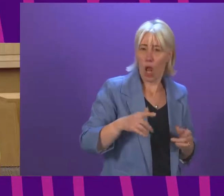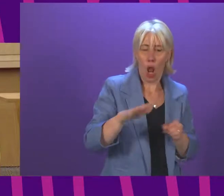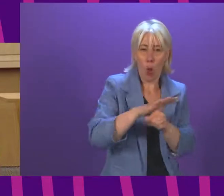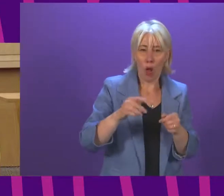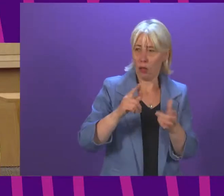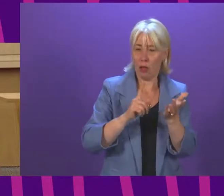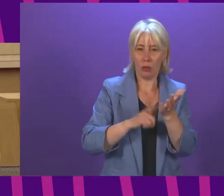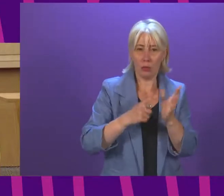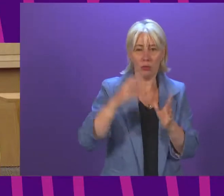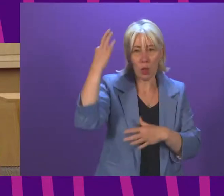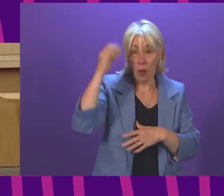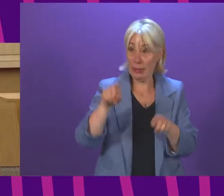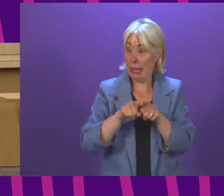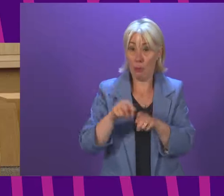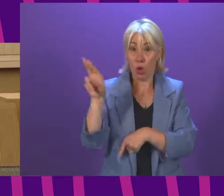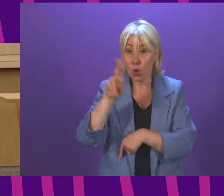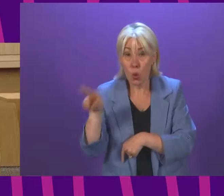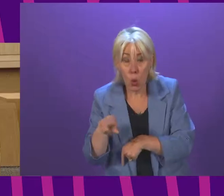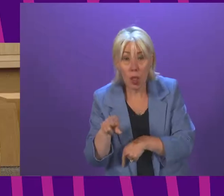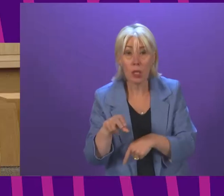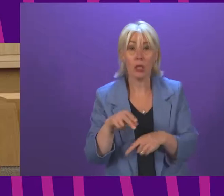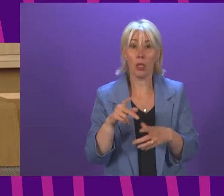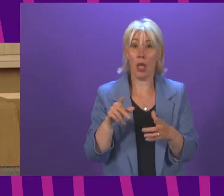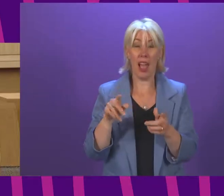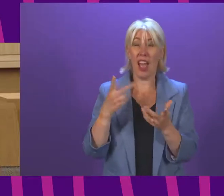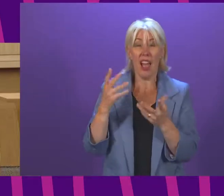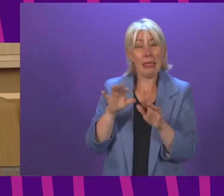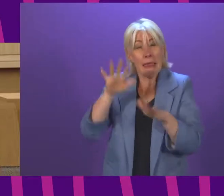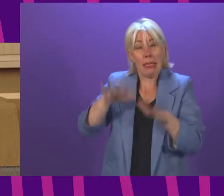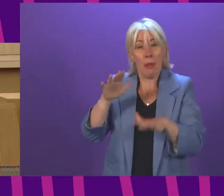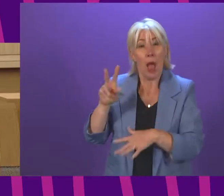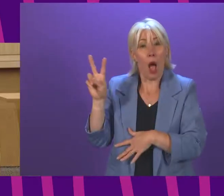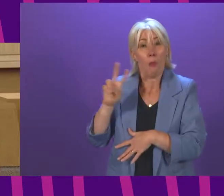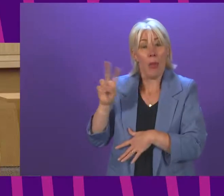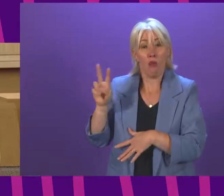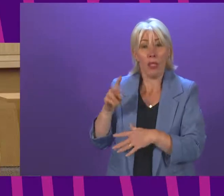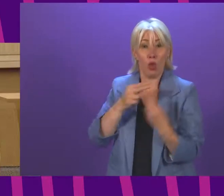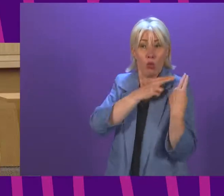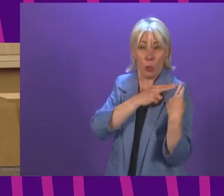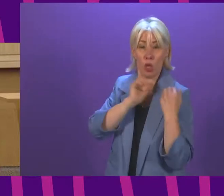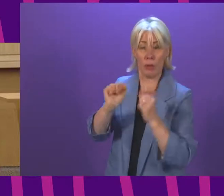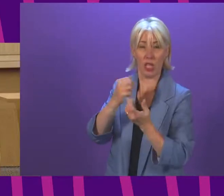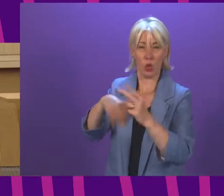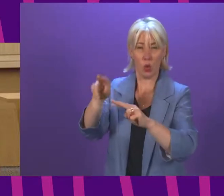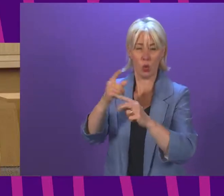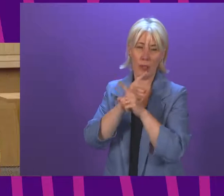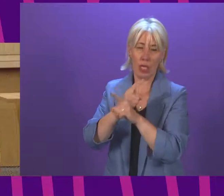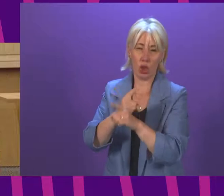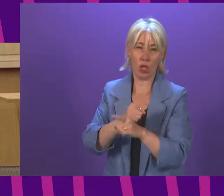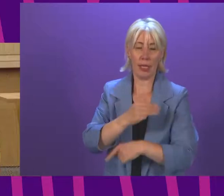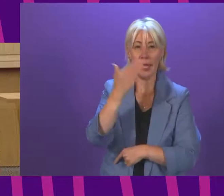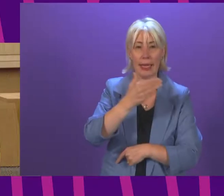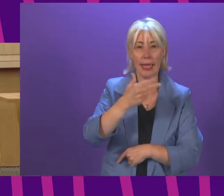authority buildings such as schools where similar parental responsibilities are afforded to teachers. It says in the 1989